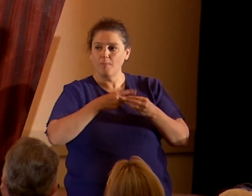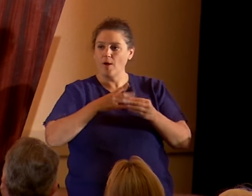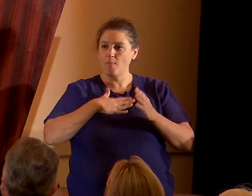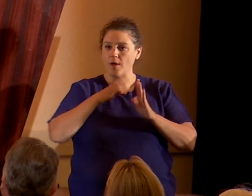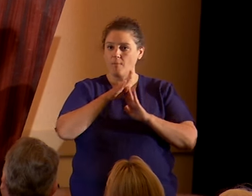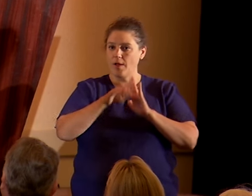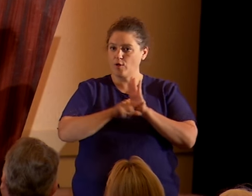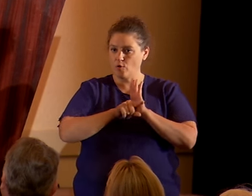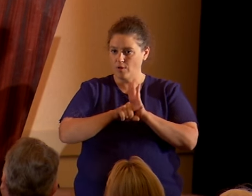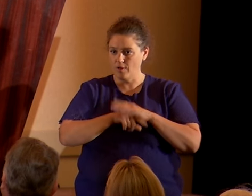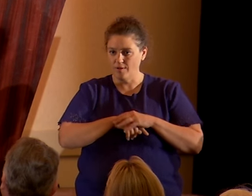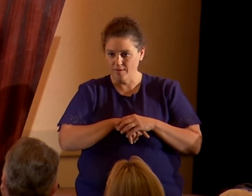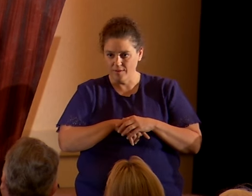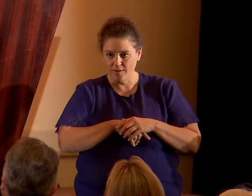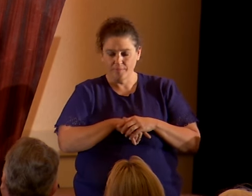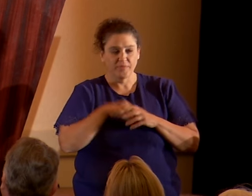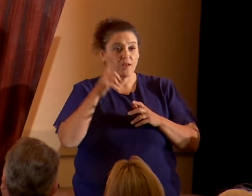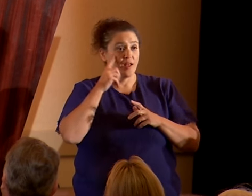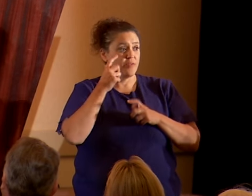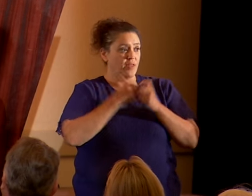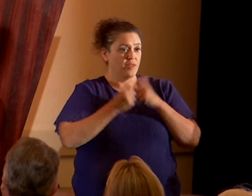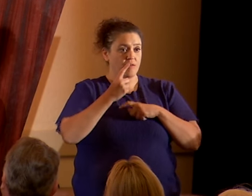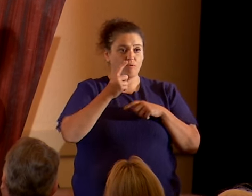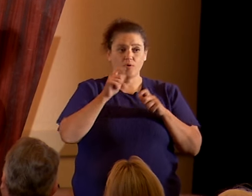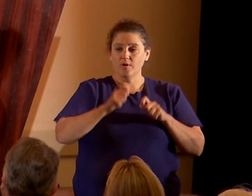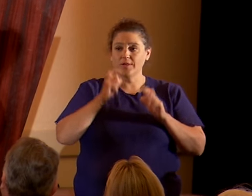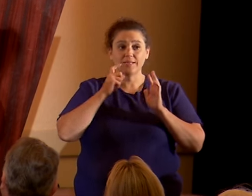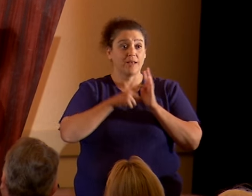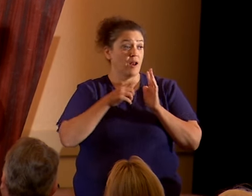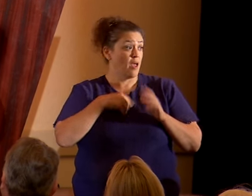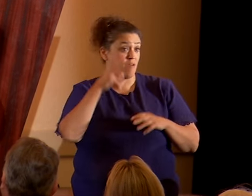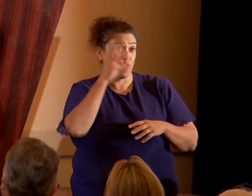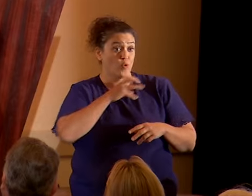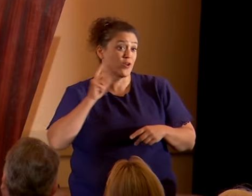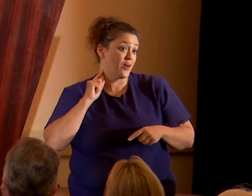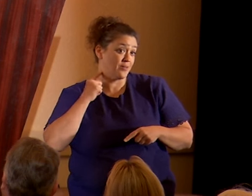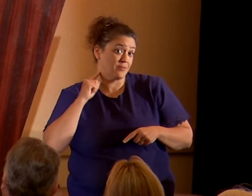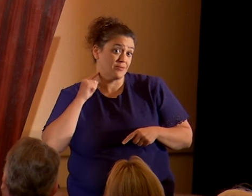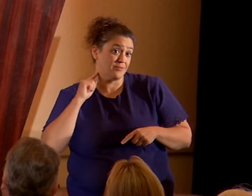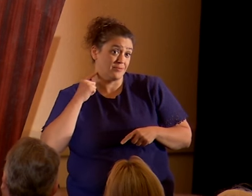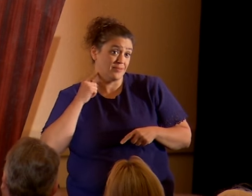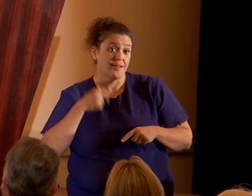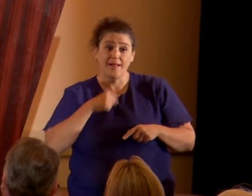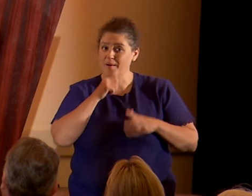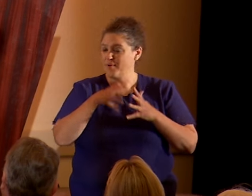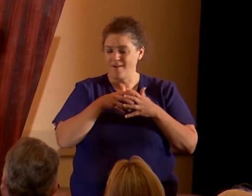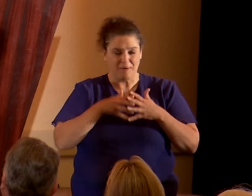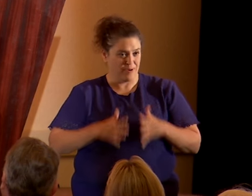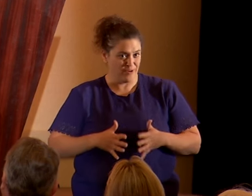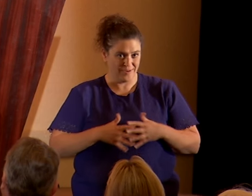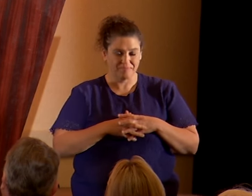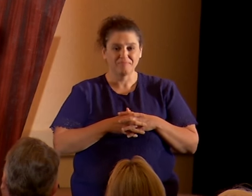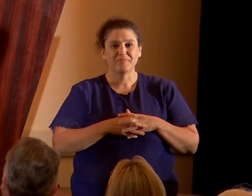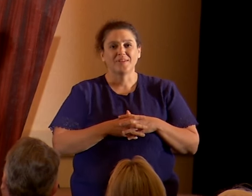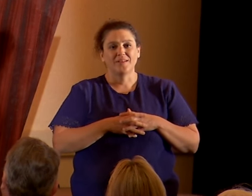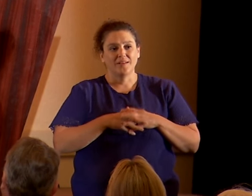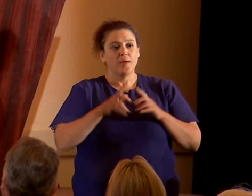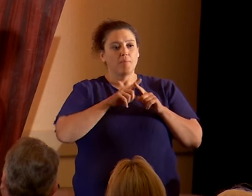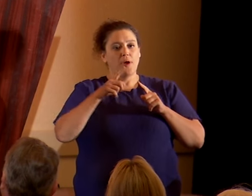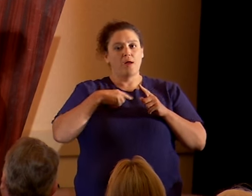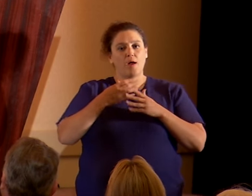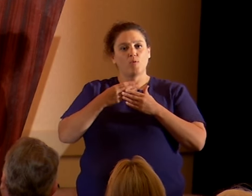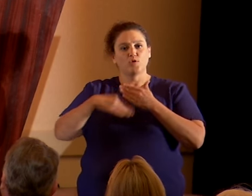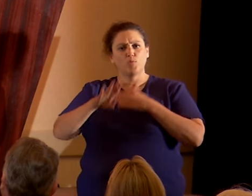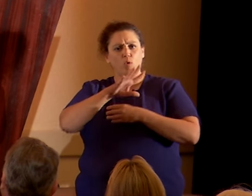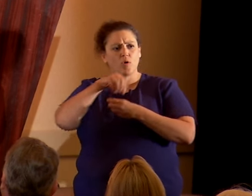I think everybody can notice over here that I do have a weird accent and I'm not an American, American, but was born